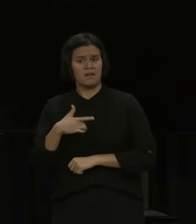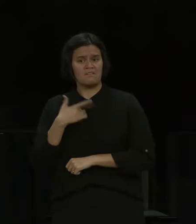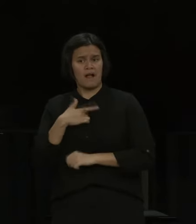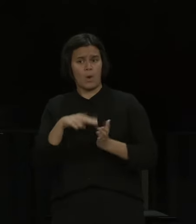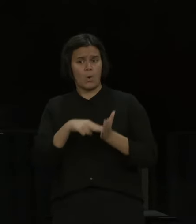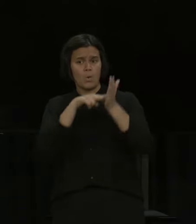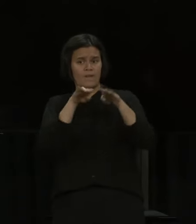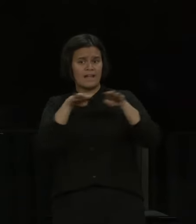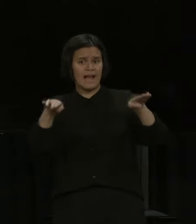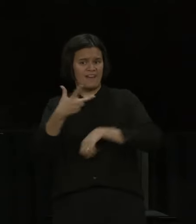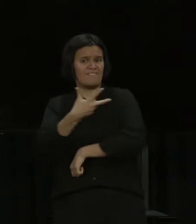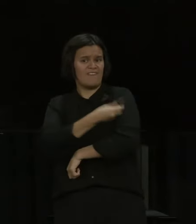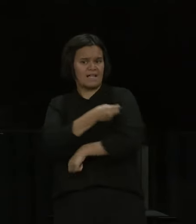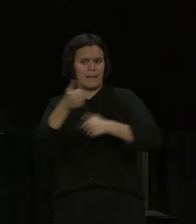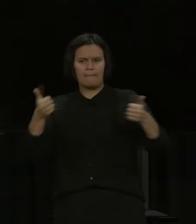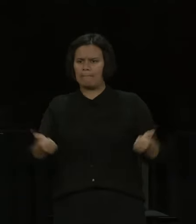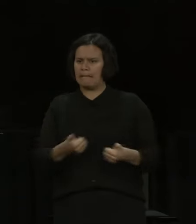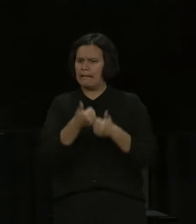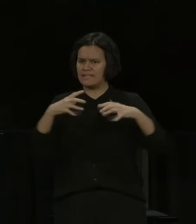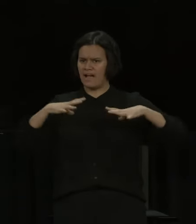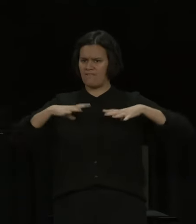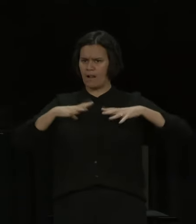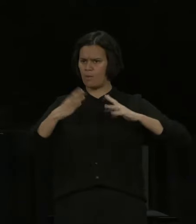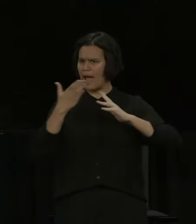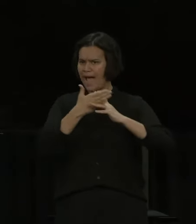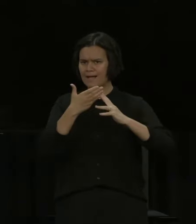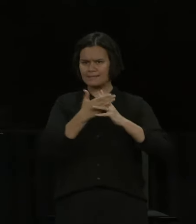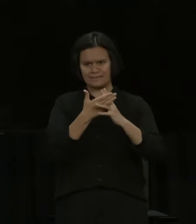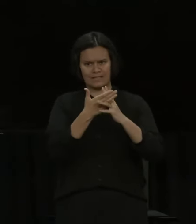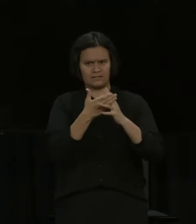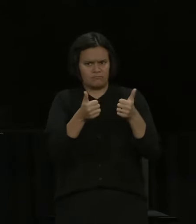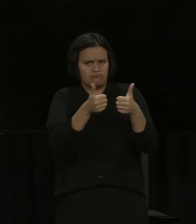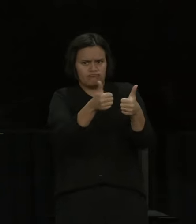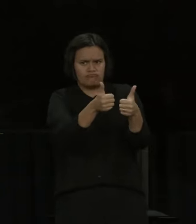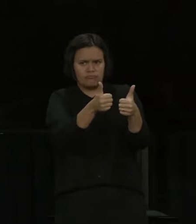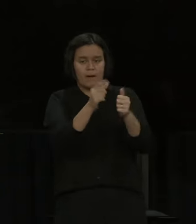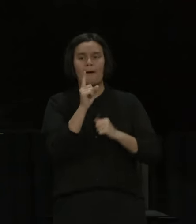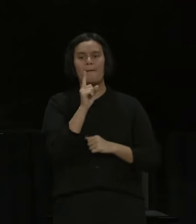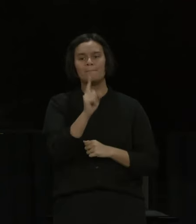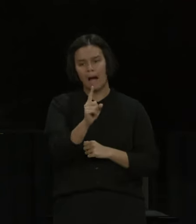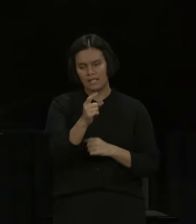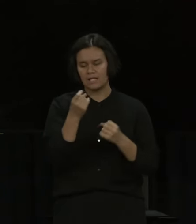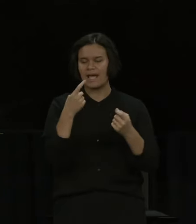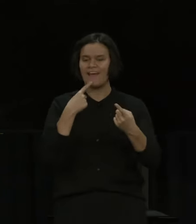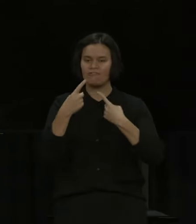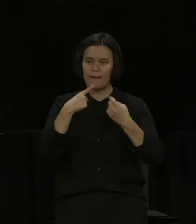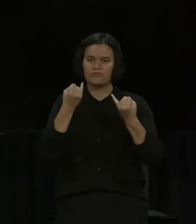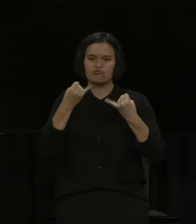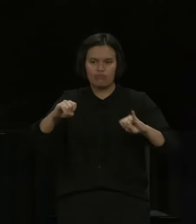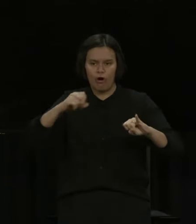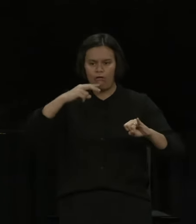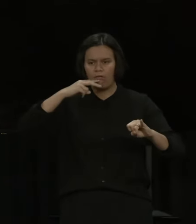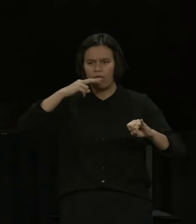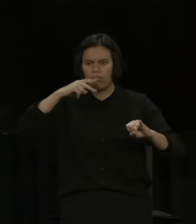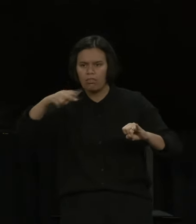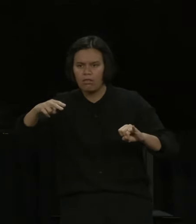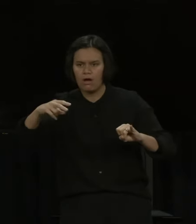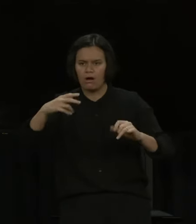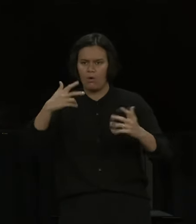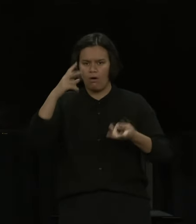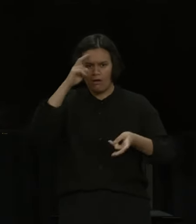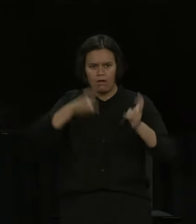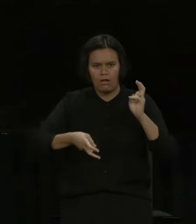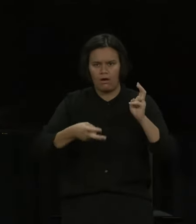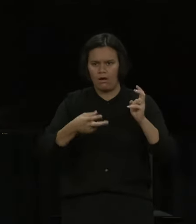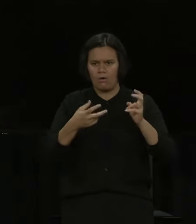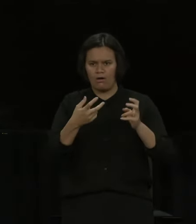available there but misinformation certainly has been a challenge and continues to be a challenge and we've all got a role to play